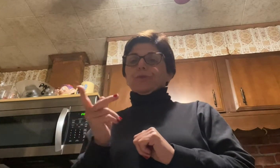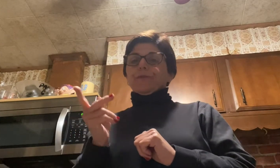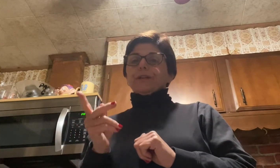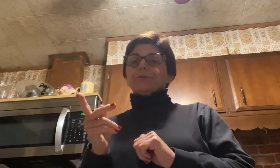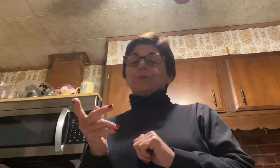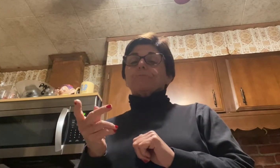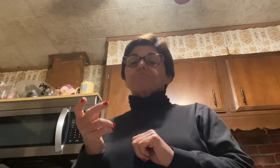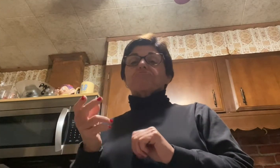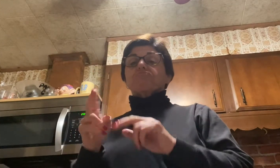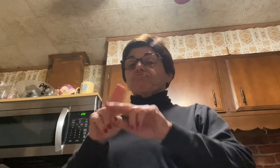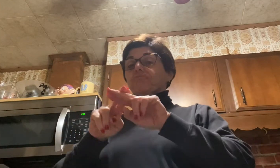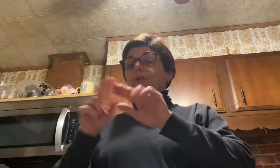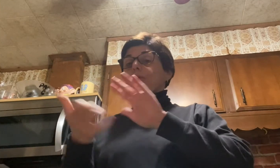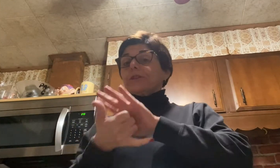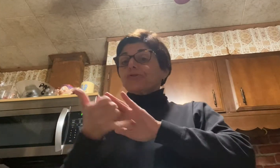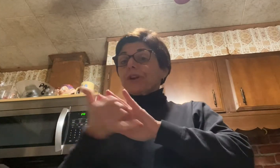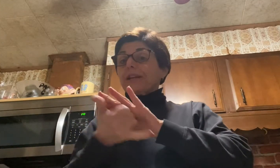of us would go on the train